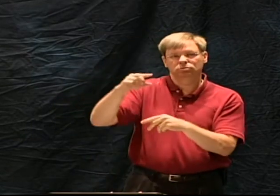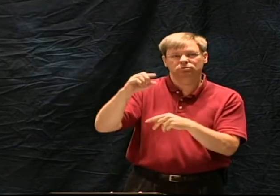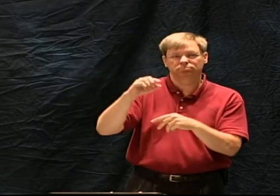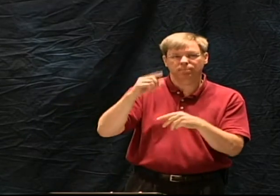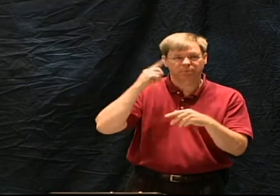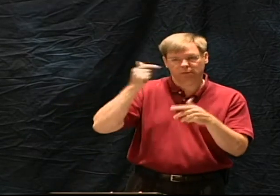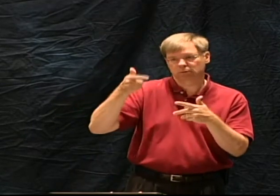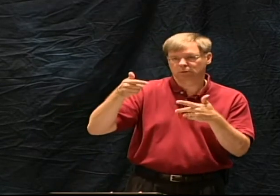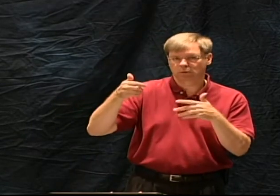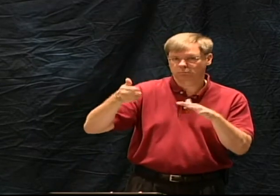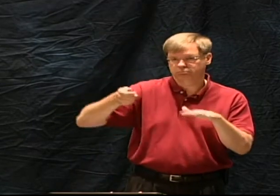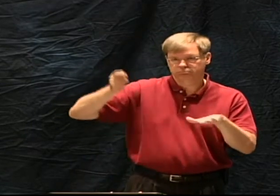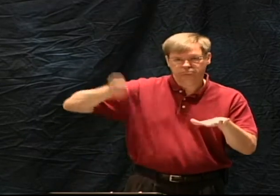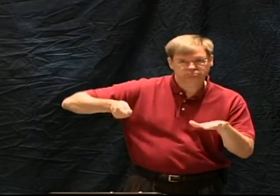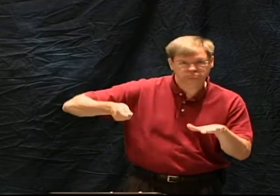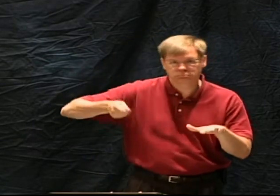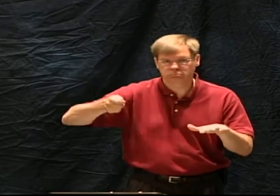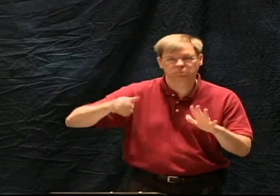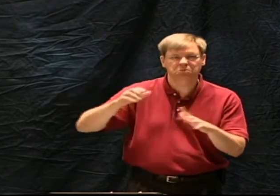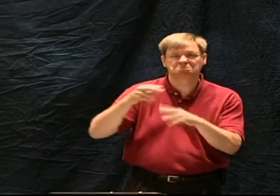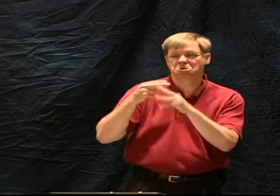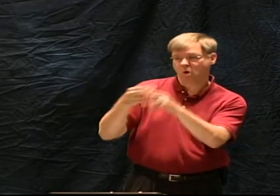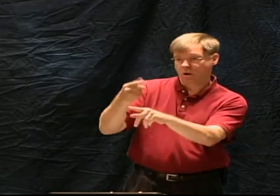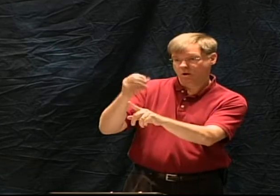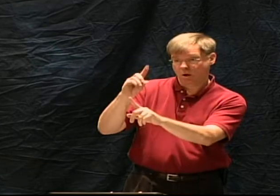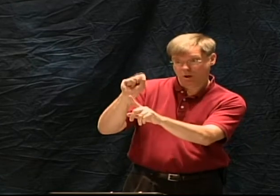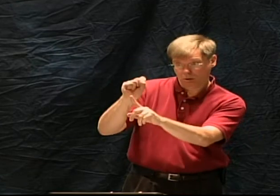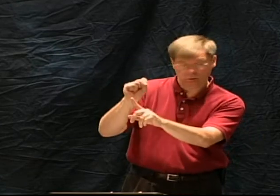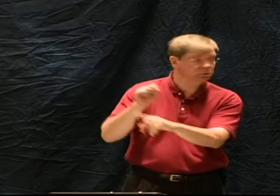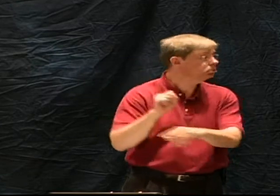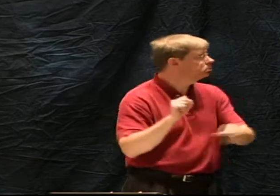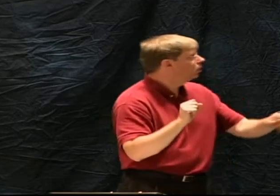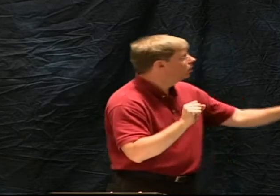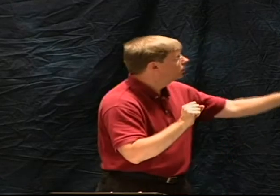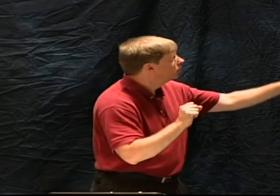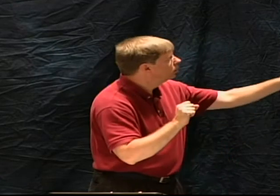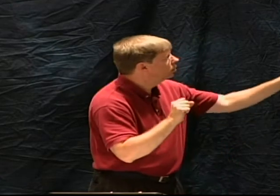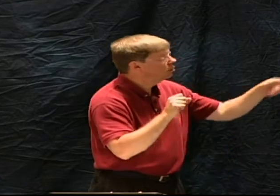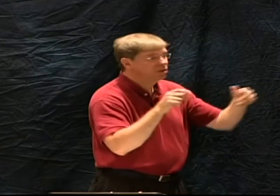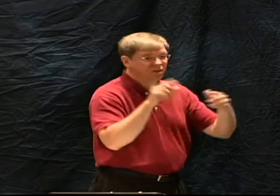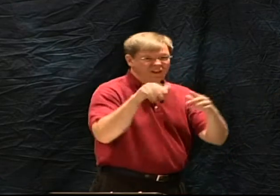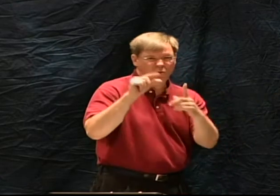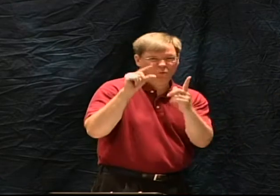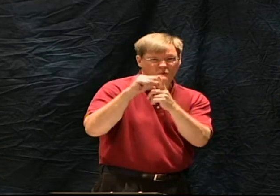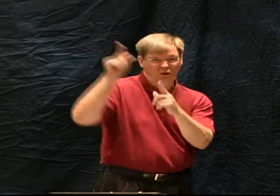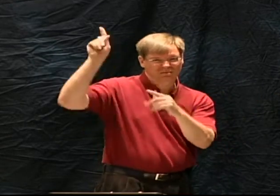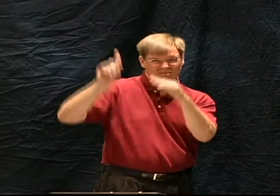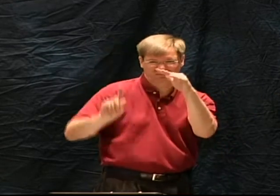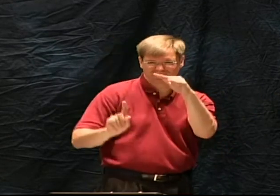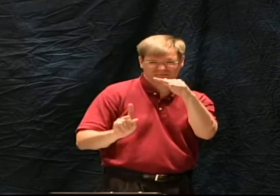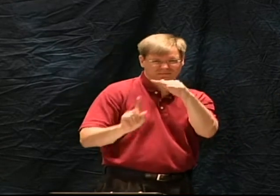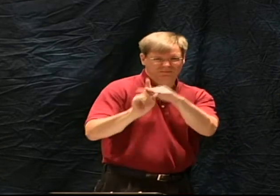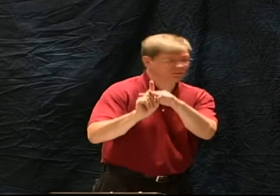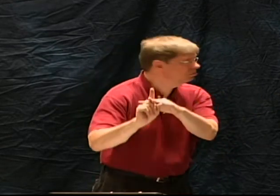and this was speaking during the time of the judges he says is it not written in the law